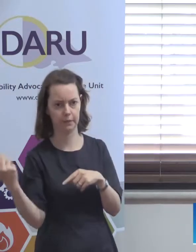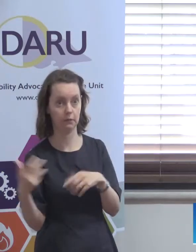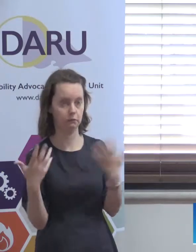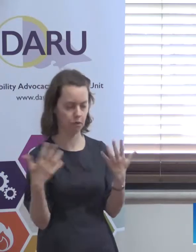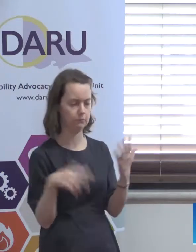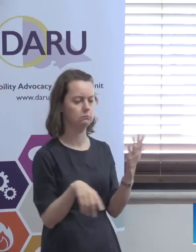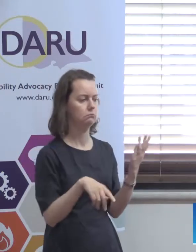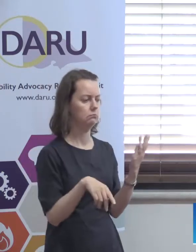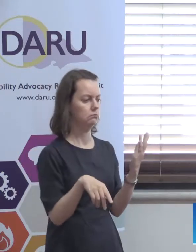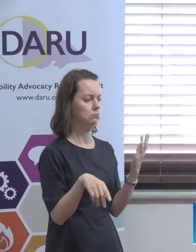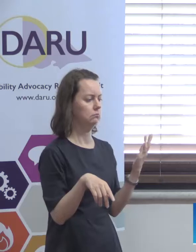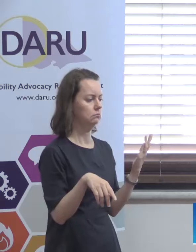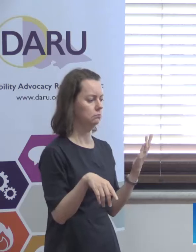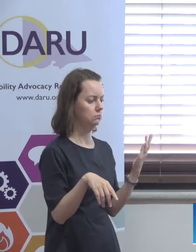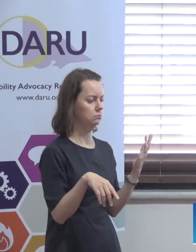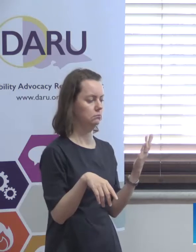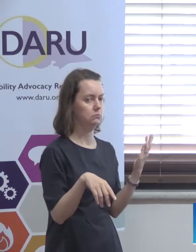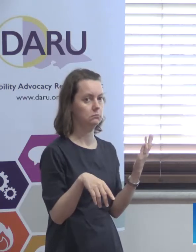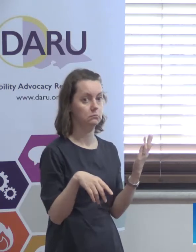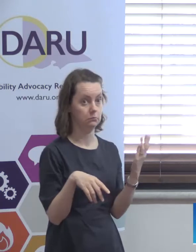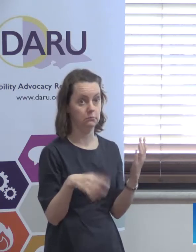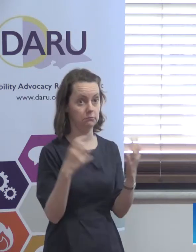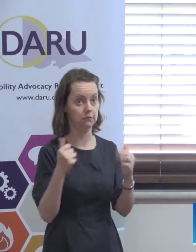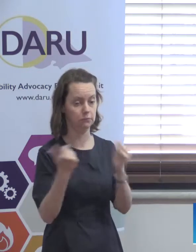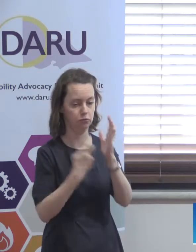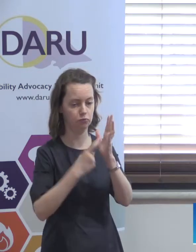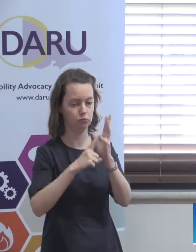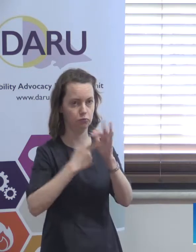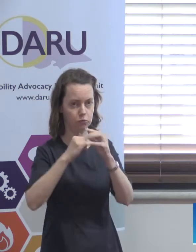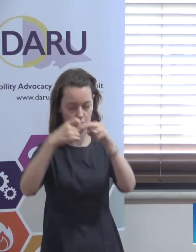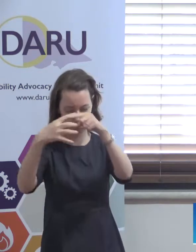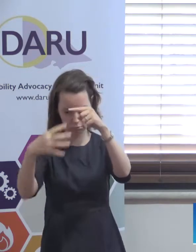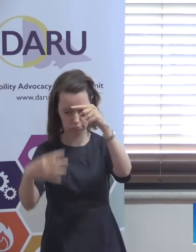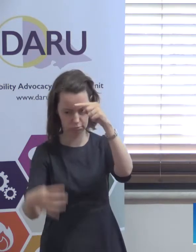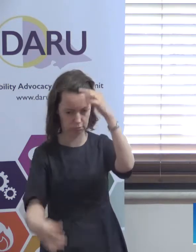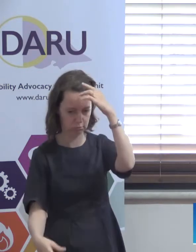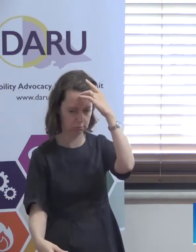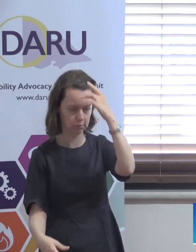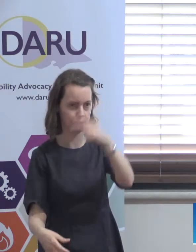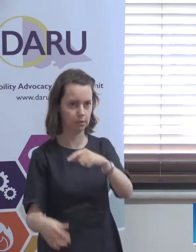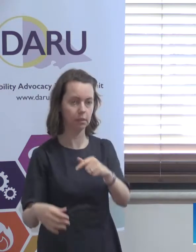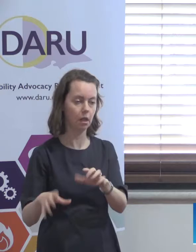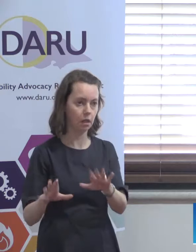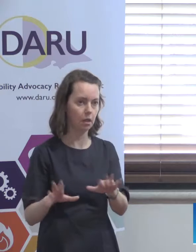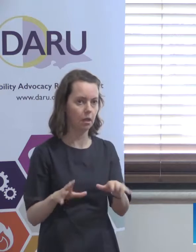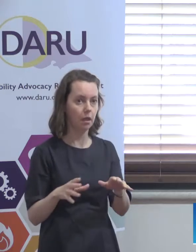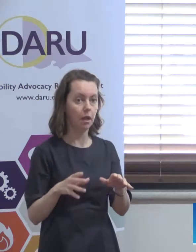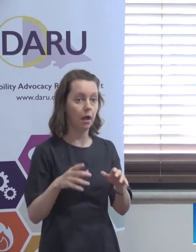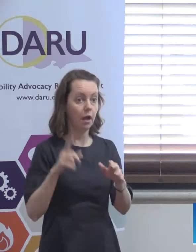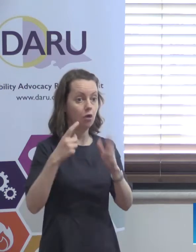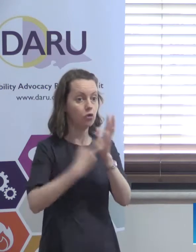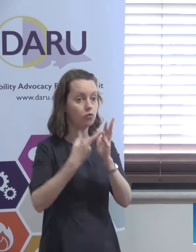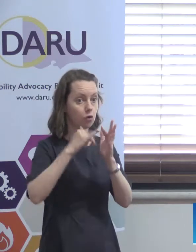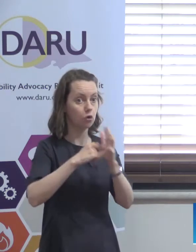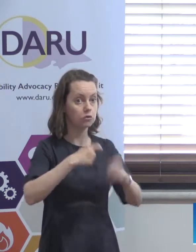and there are bundles of these rules which are, have a lot of detail in them. They're out now for limited